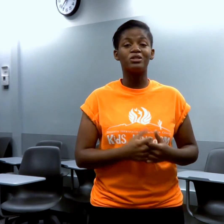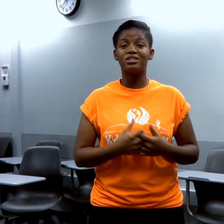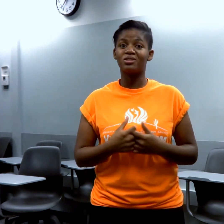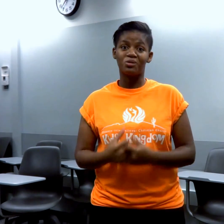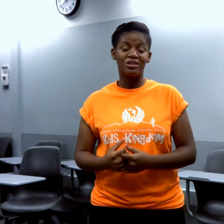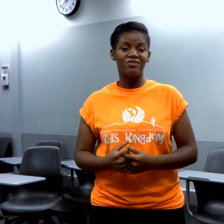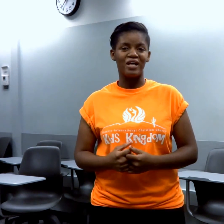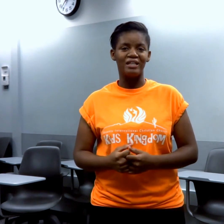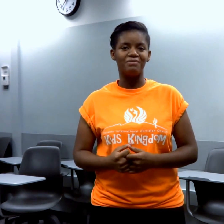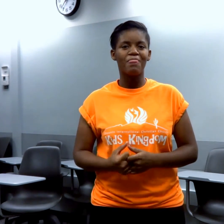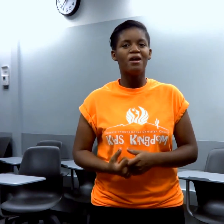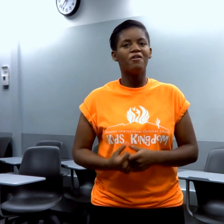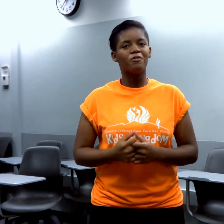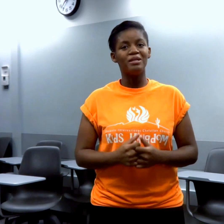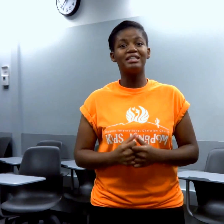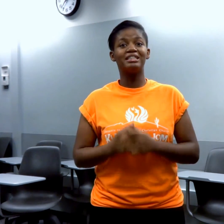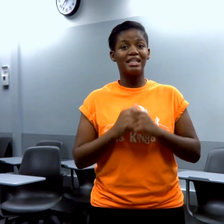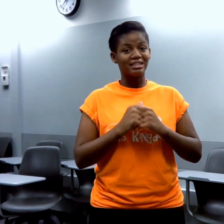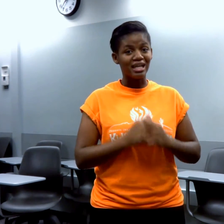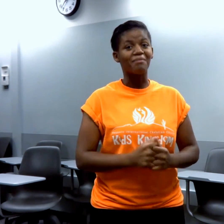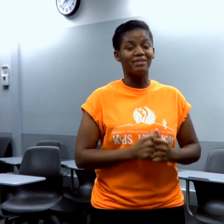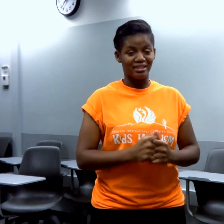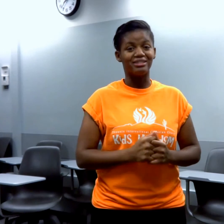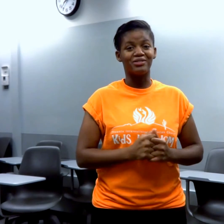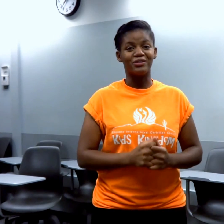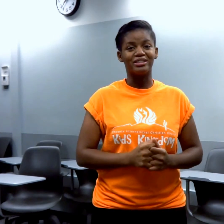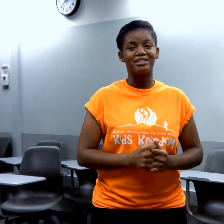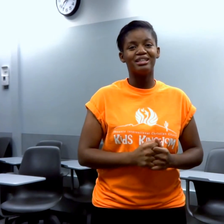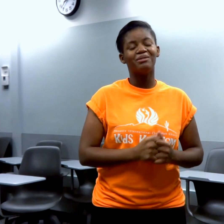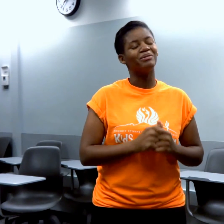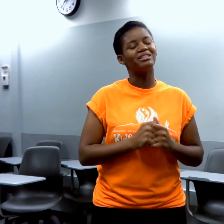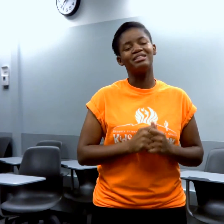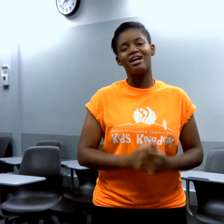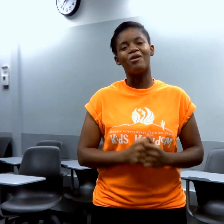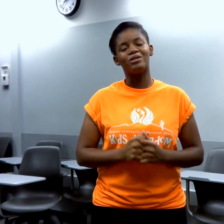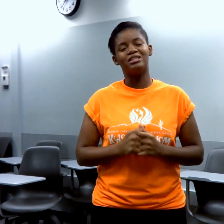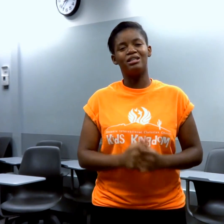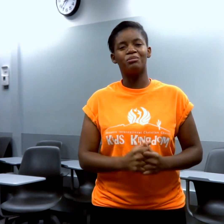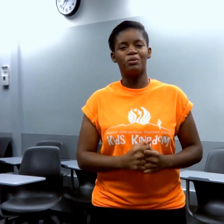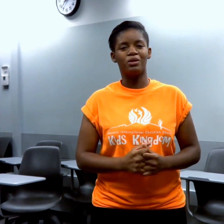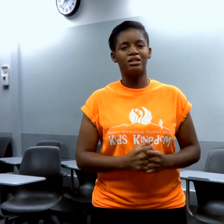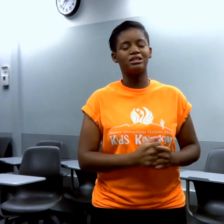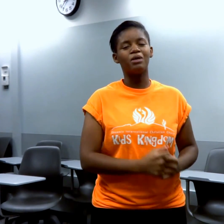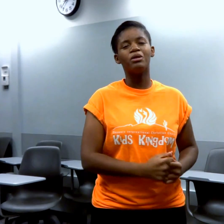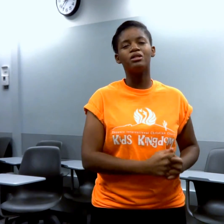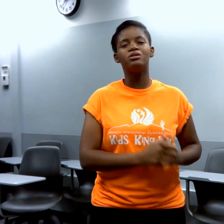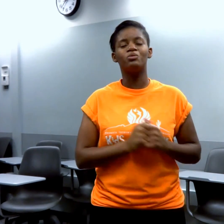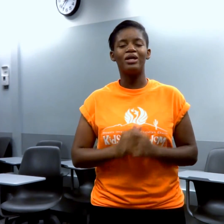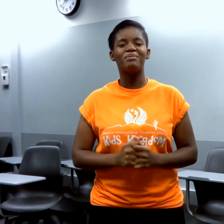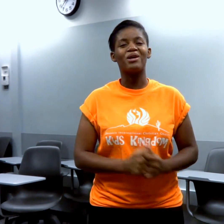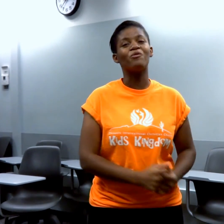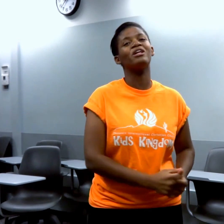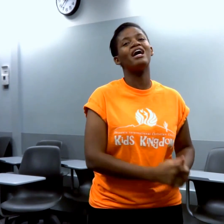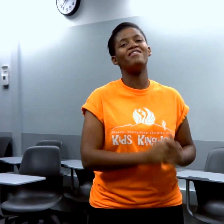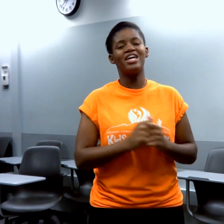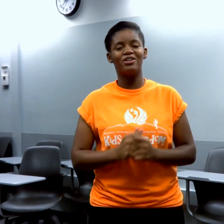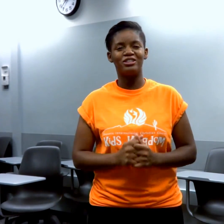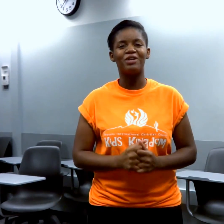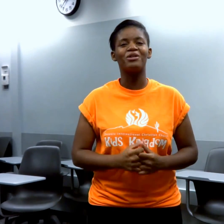which is totally fine. For me, this is at the top of the list, of course, but it's not always the number one because I want to lose weight, but I want to have energy. I want to